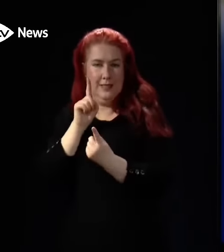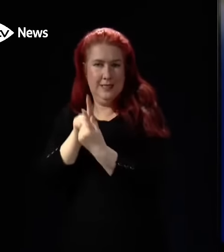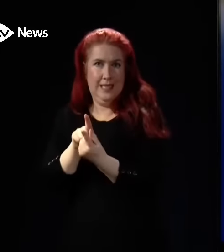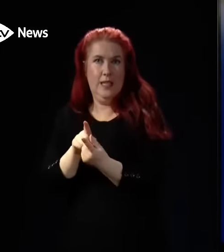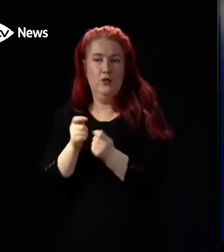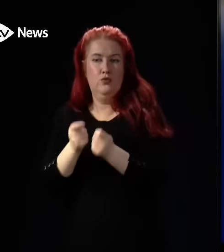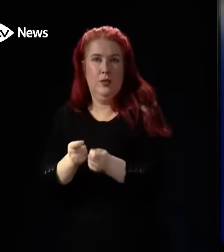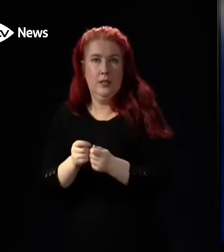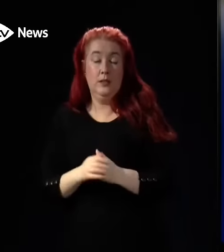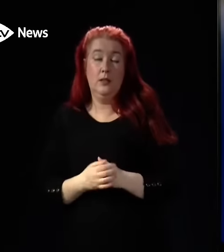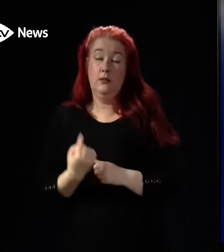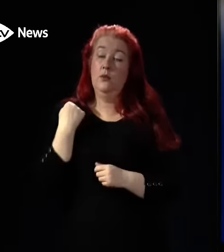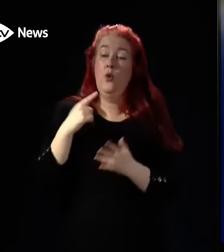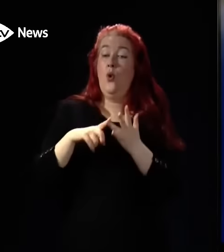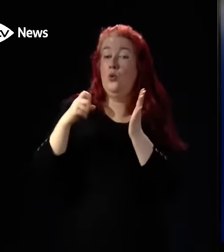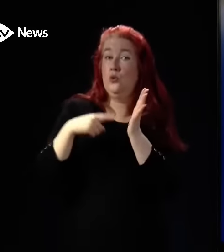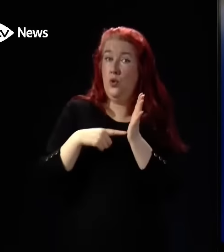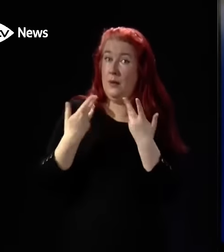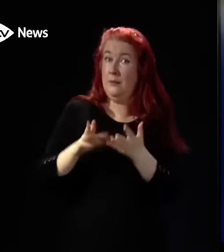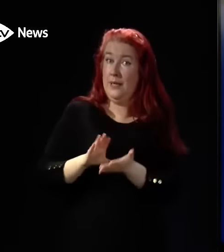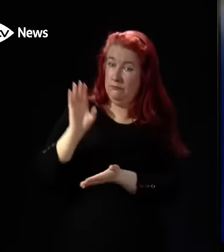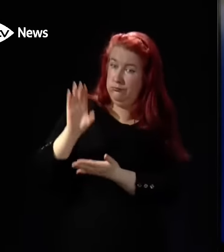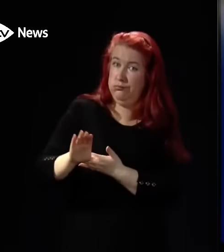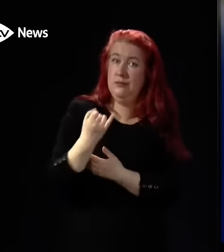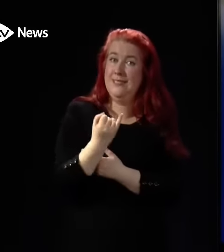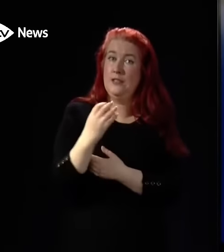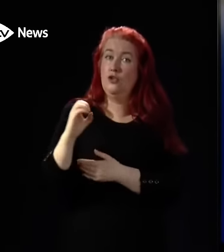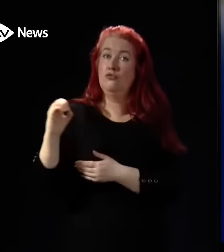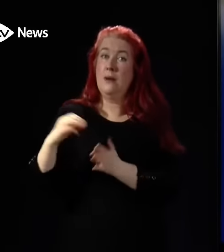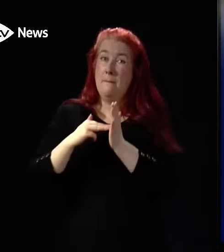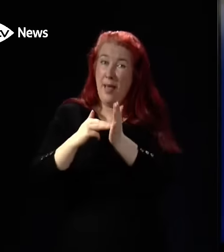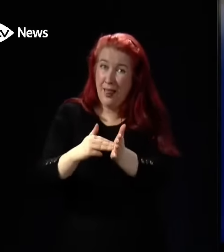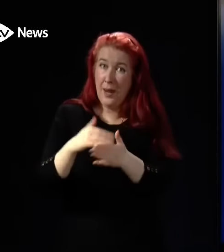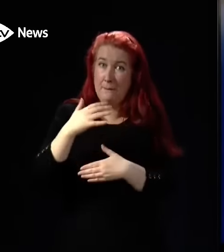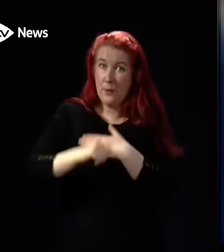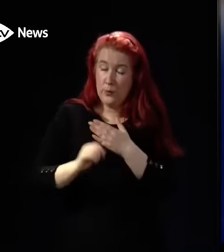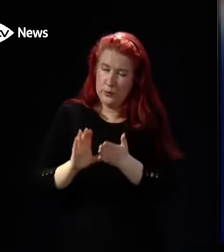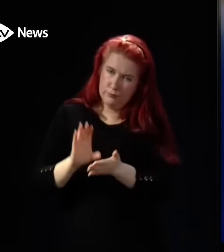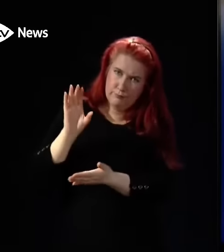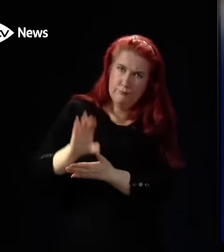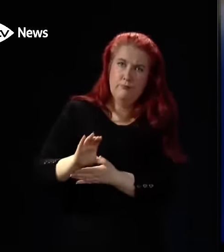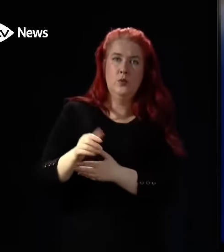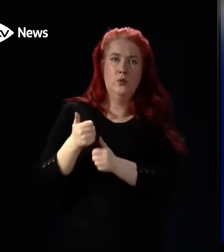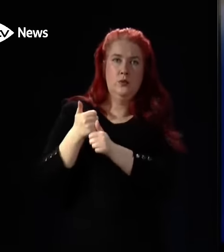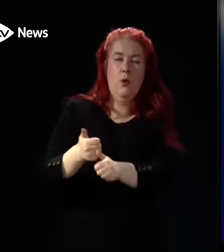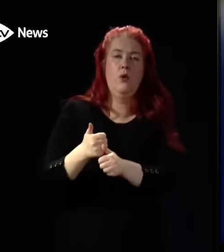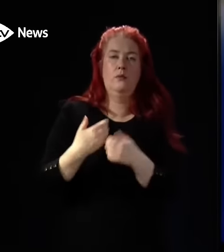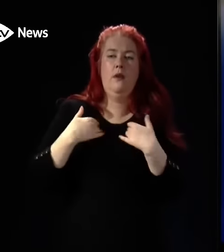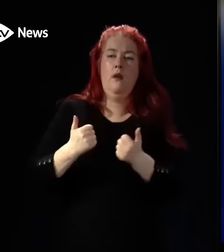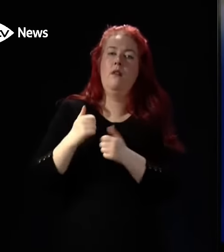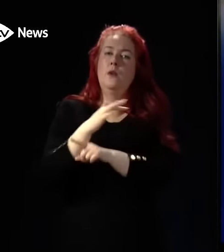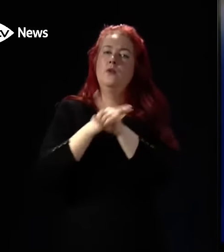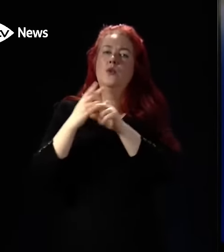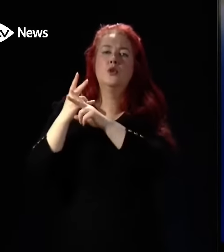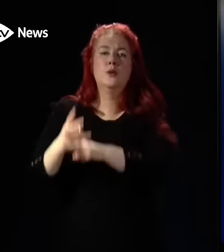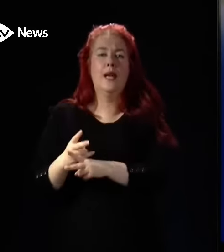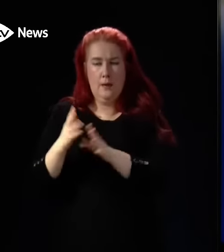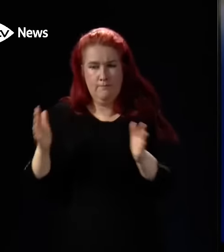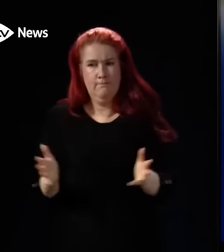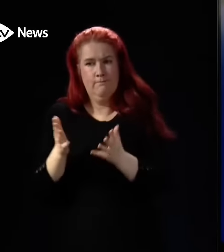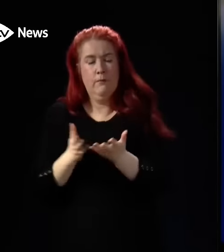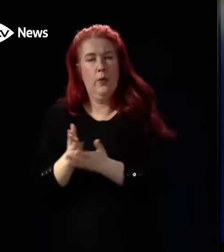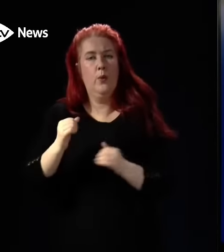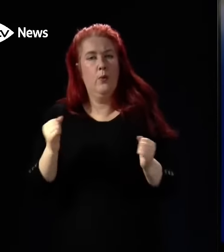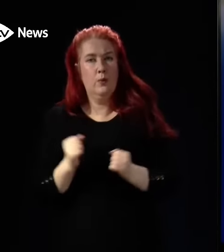additional 600 million pounds was provided specifically to augment health and social care capacity over the winter. This included